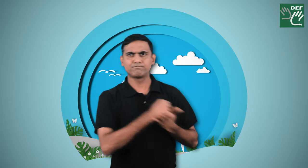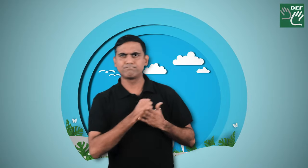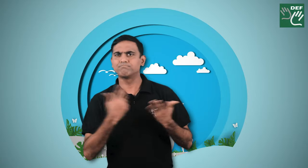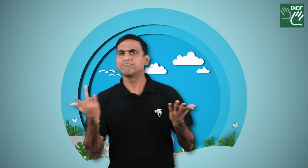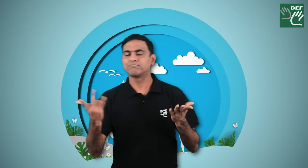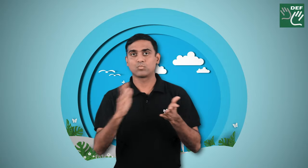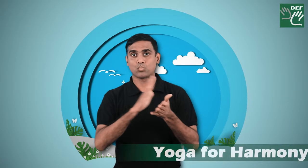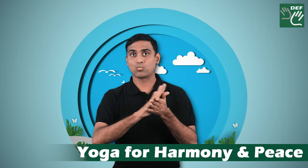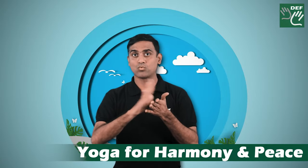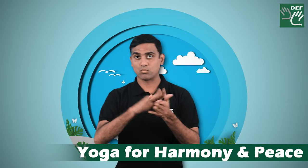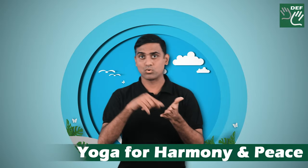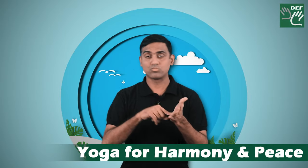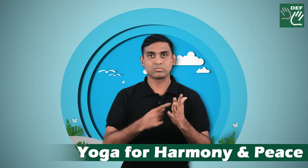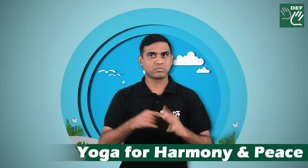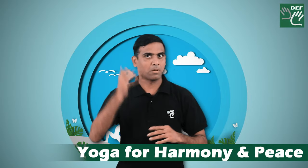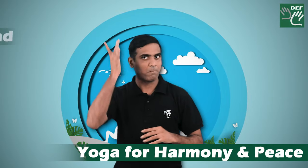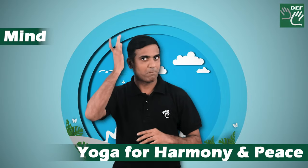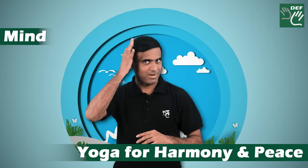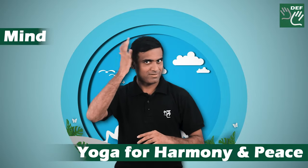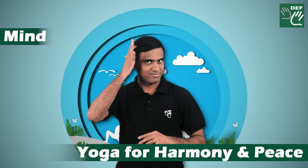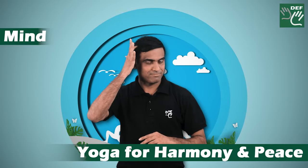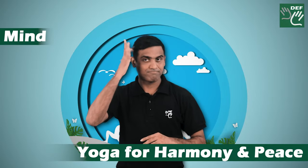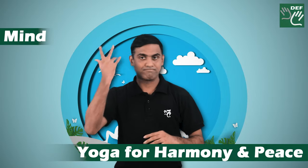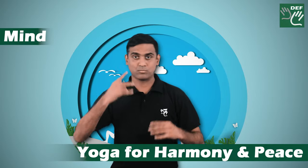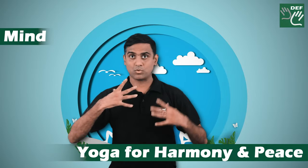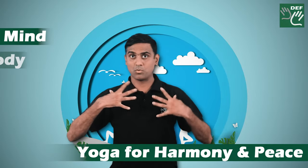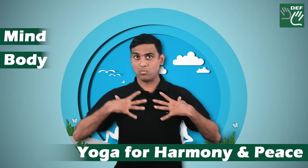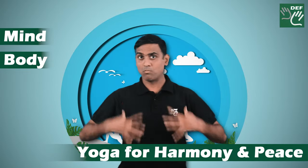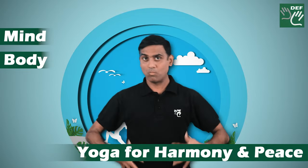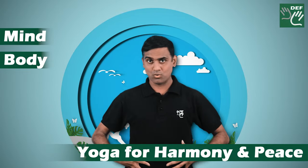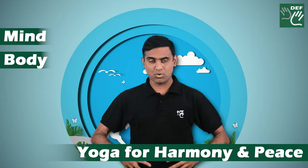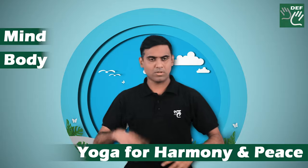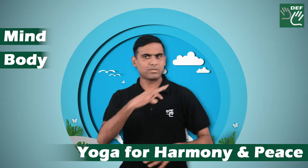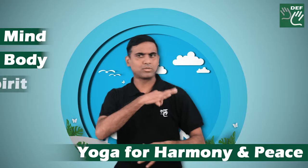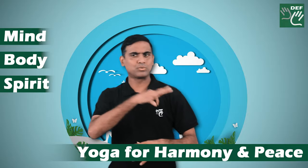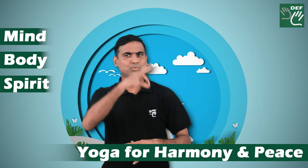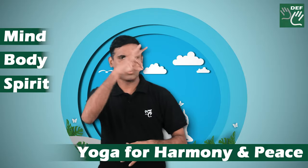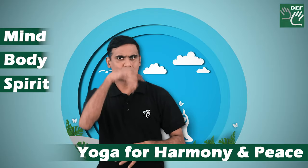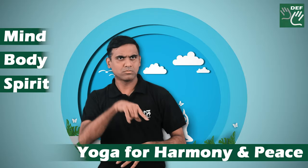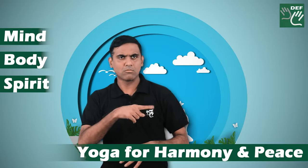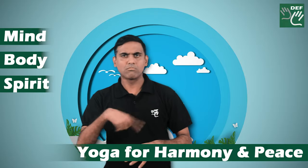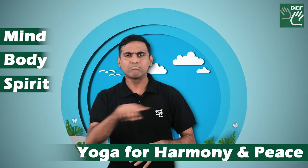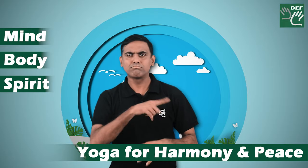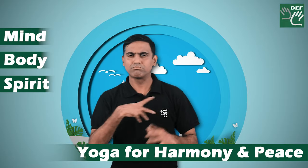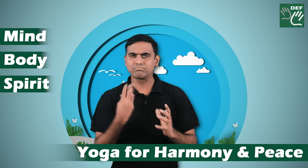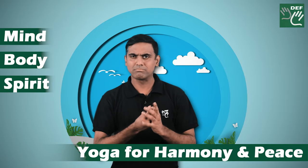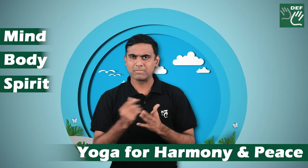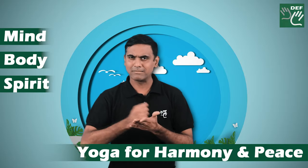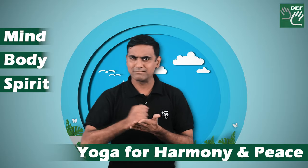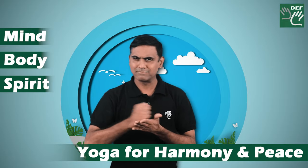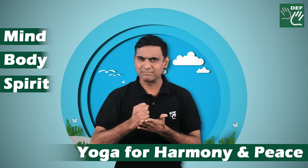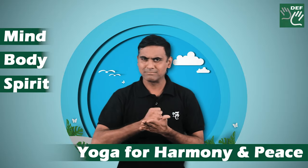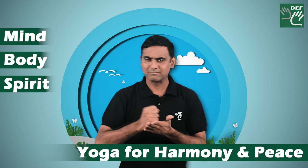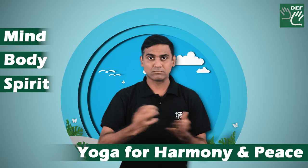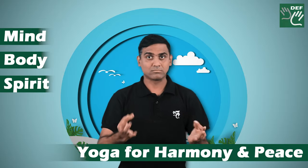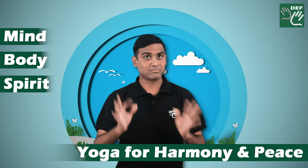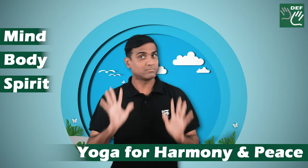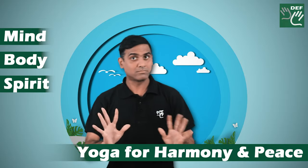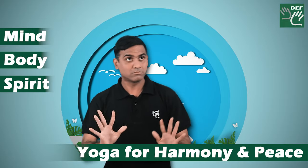yoga carries the ability to foster harmony between the body mind and spirit regular yoga practice